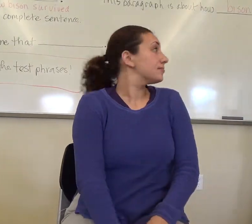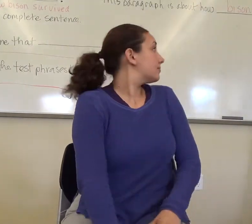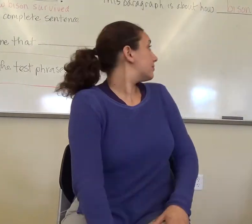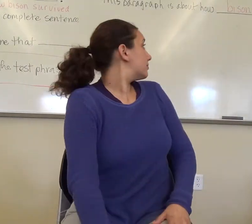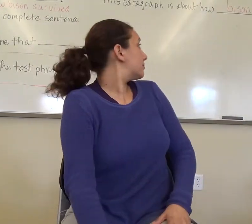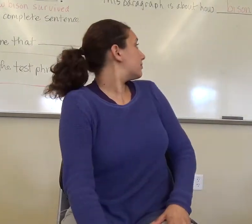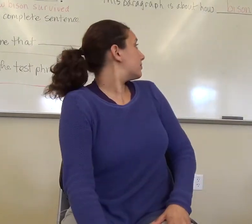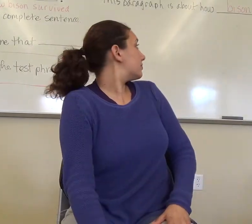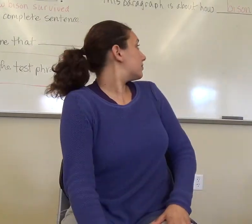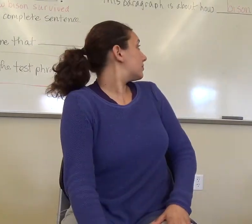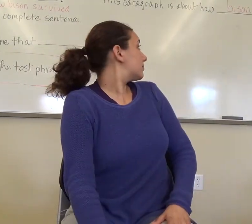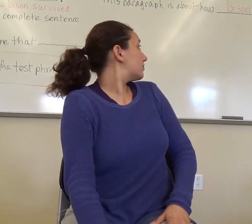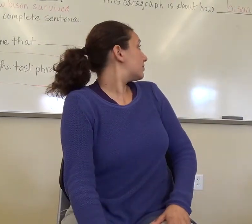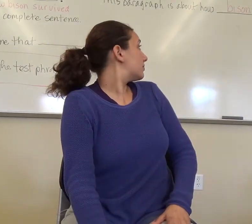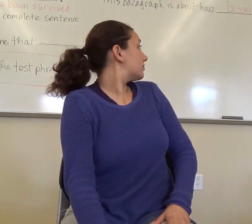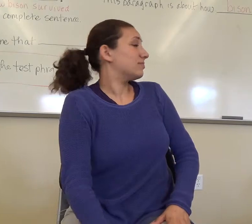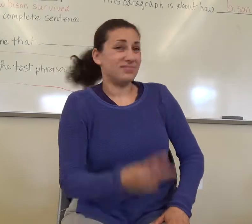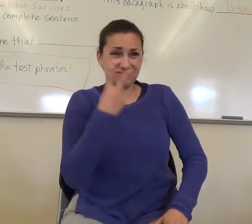See the difference?